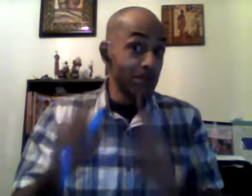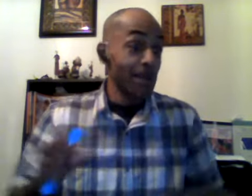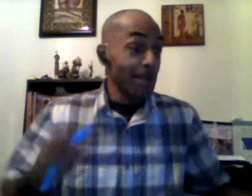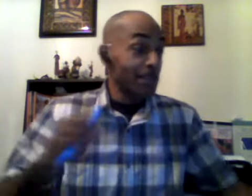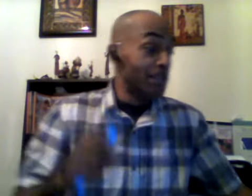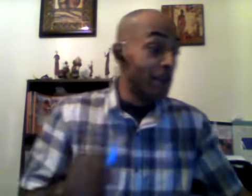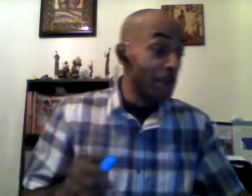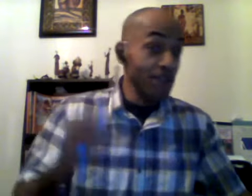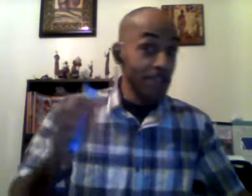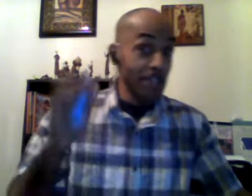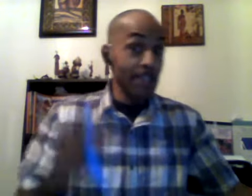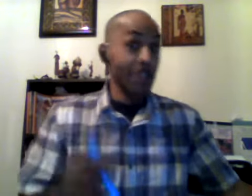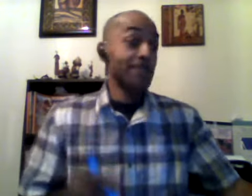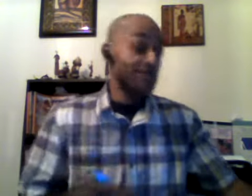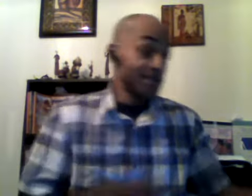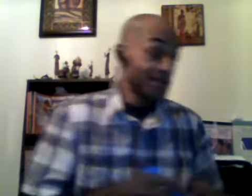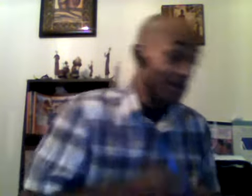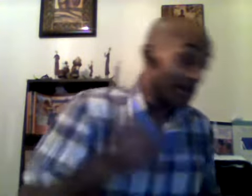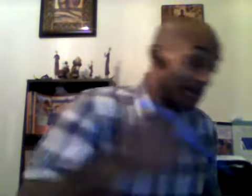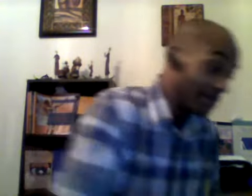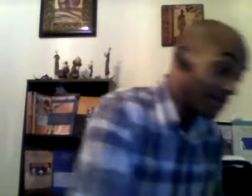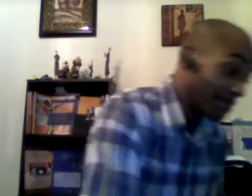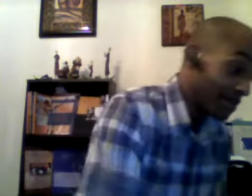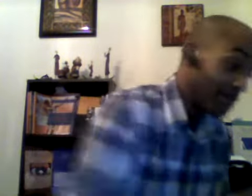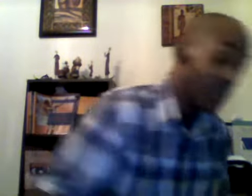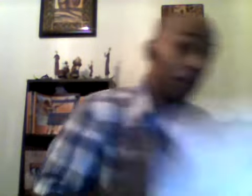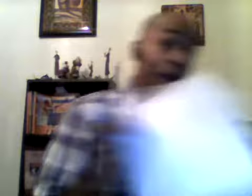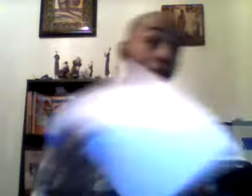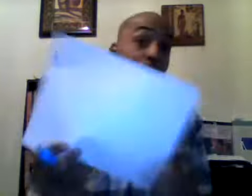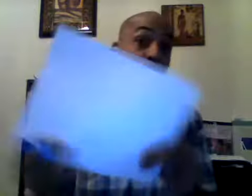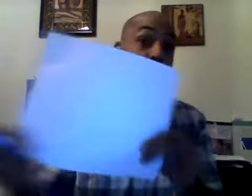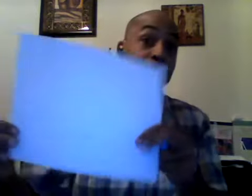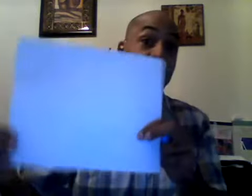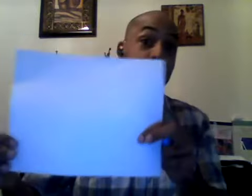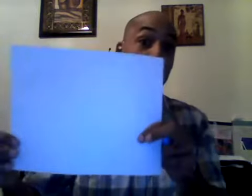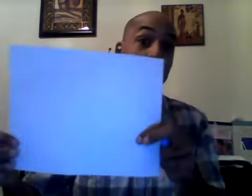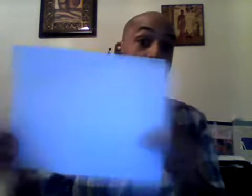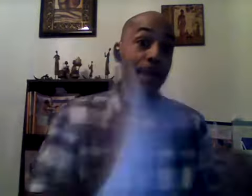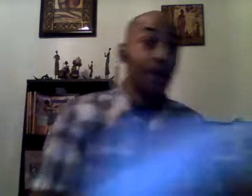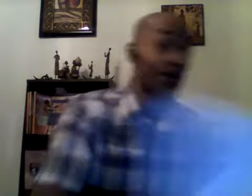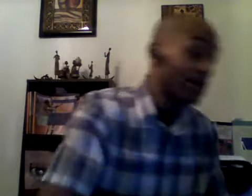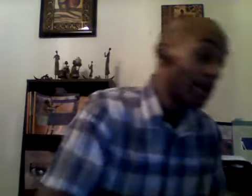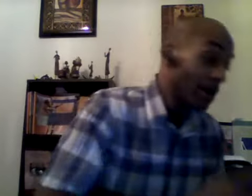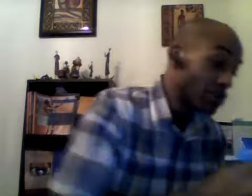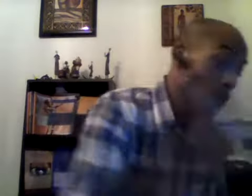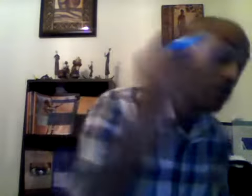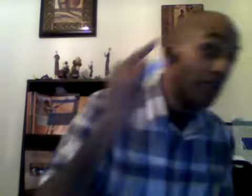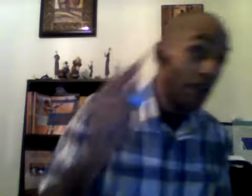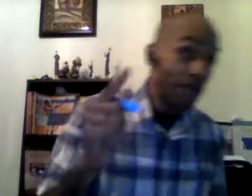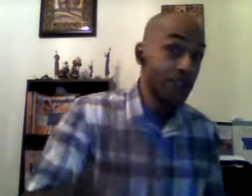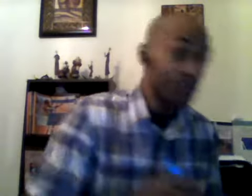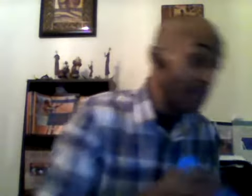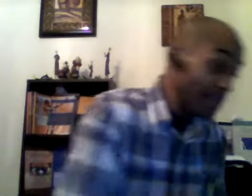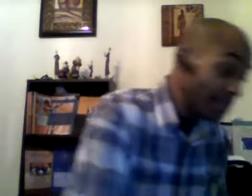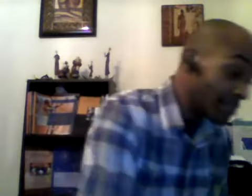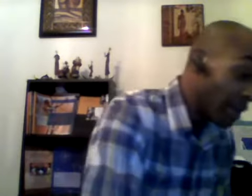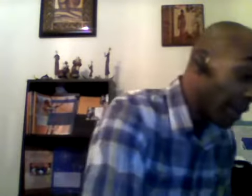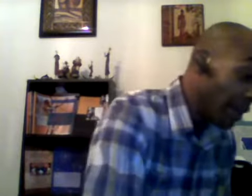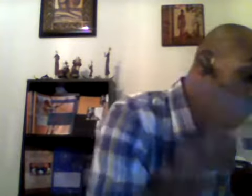the difference is this paper represents one pound so the difference is it